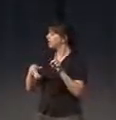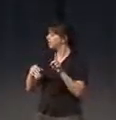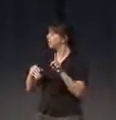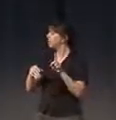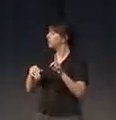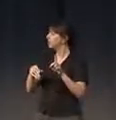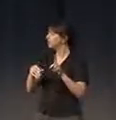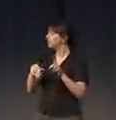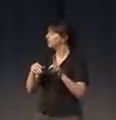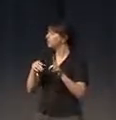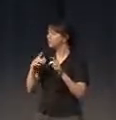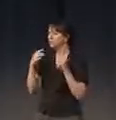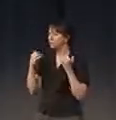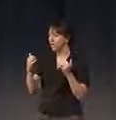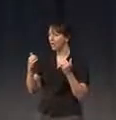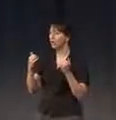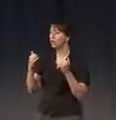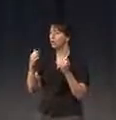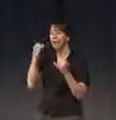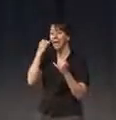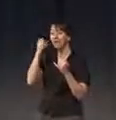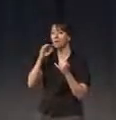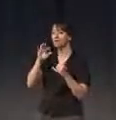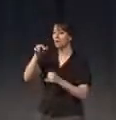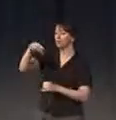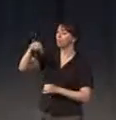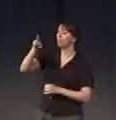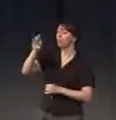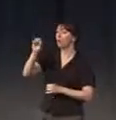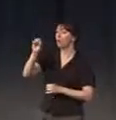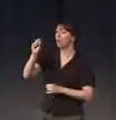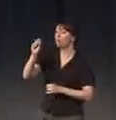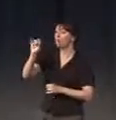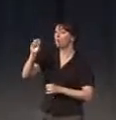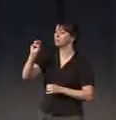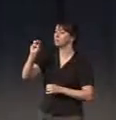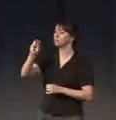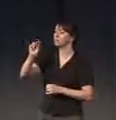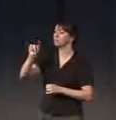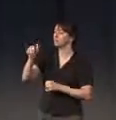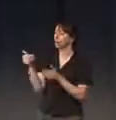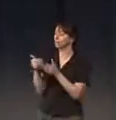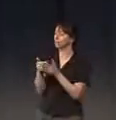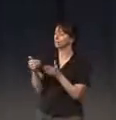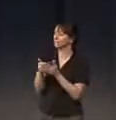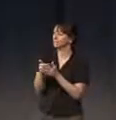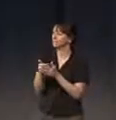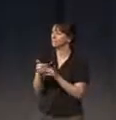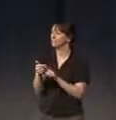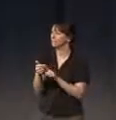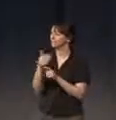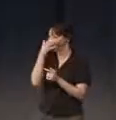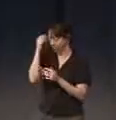end up with this idea of proxemia, no? is, I forgot now what I want to say.